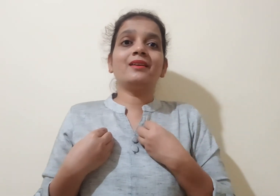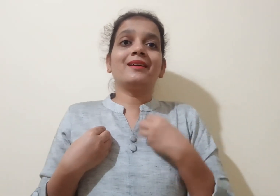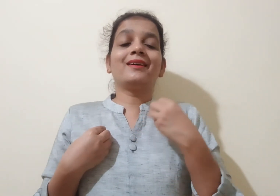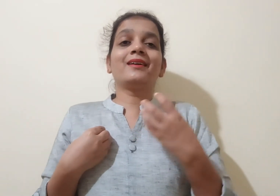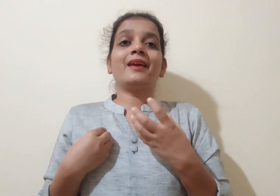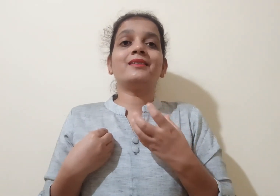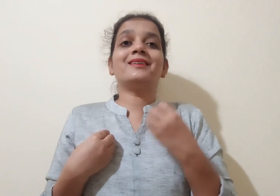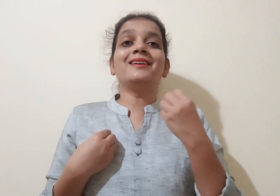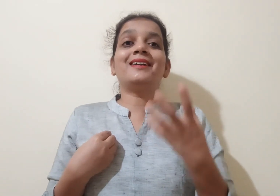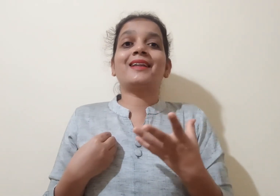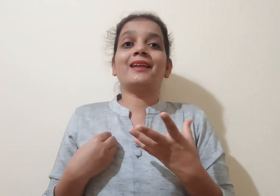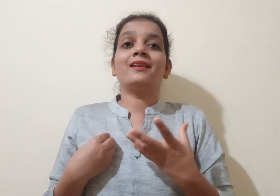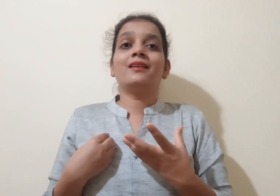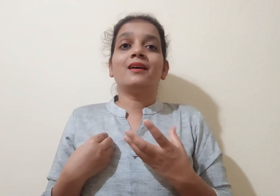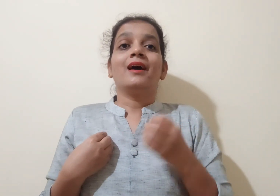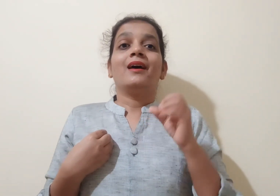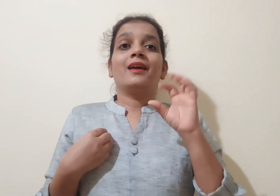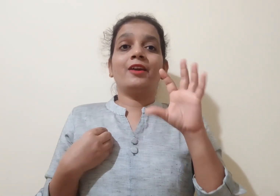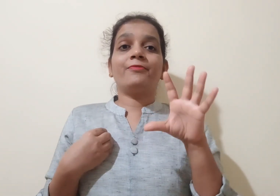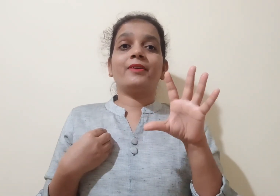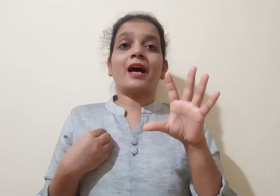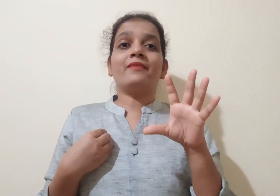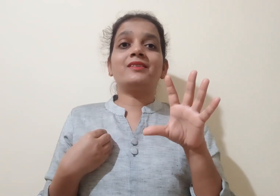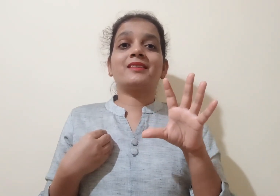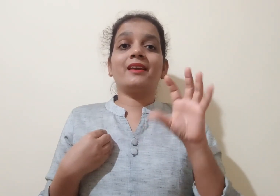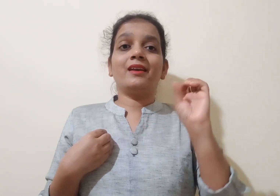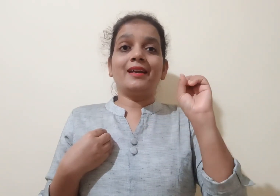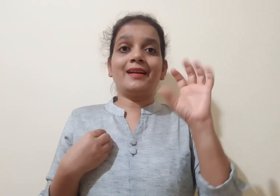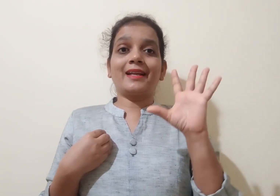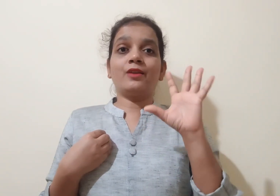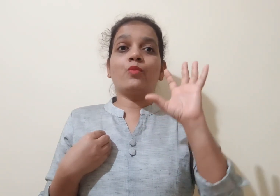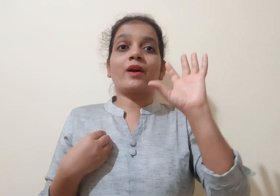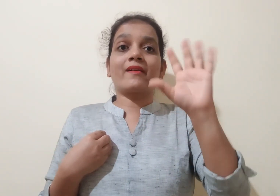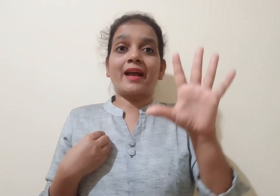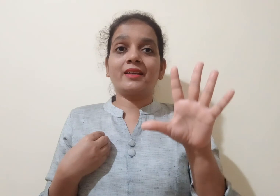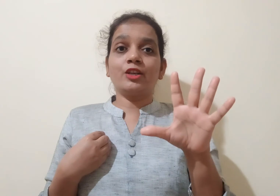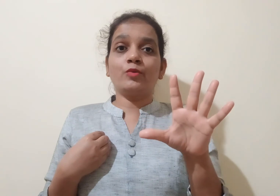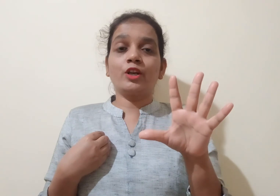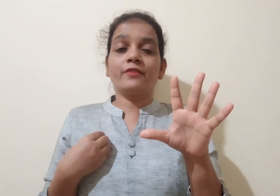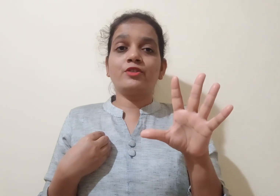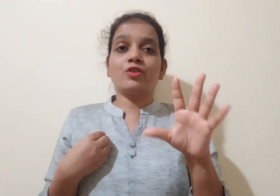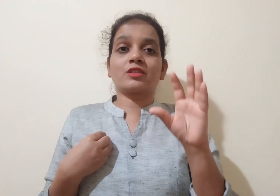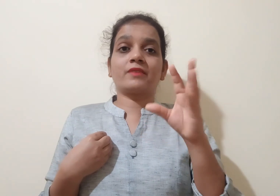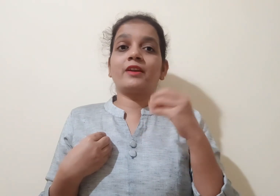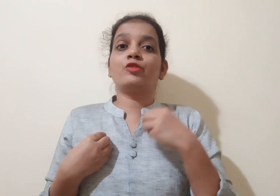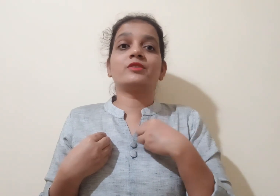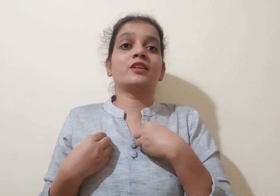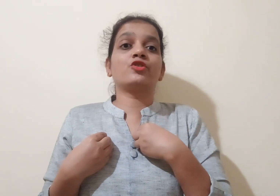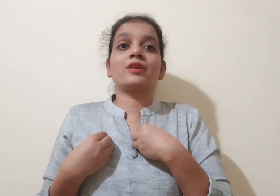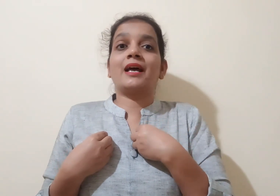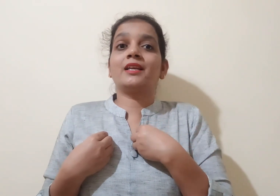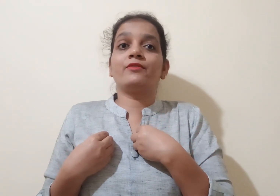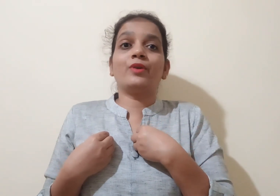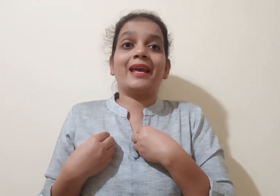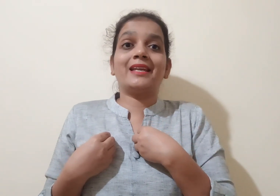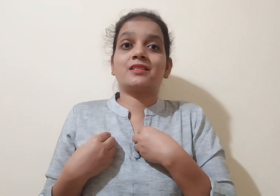great intent, if I will say intent, what ranking you will give to yourself and you will say, Jyoti, I will give you 8